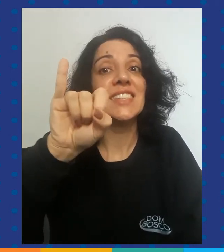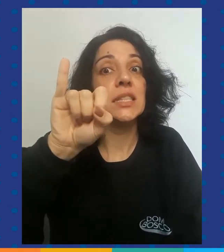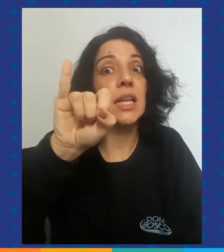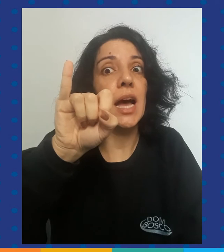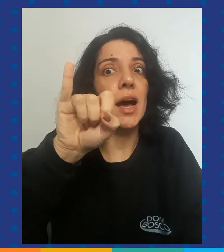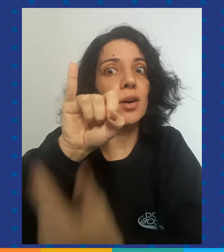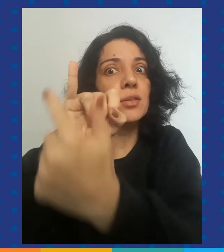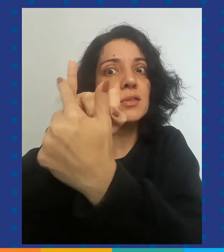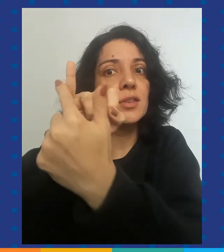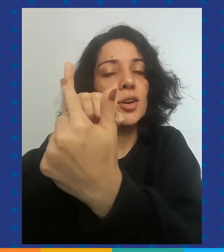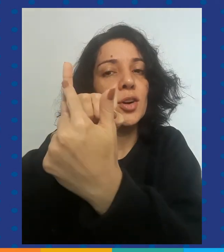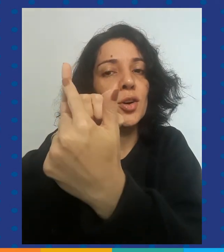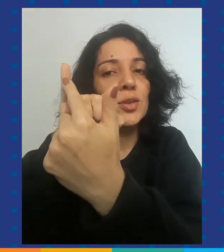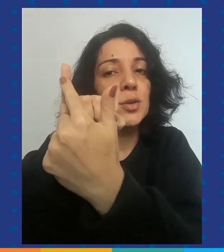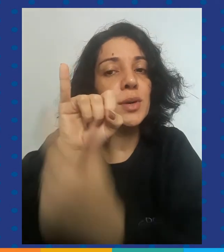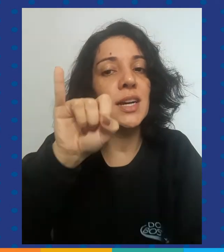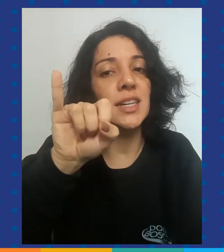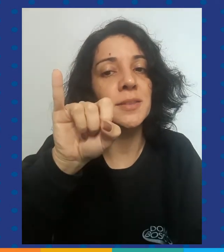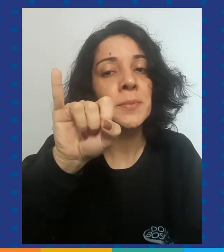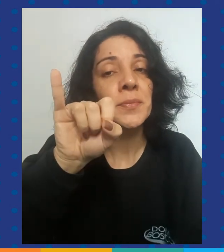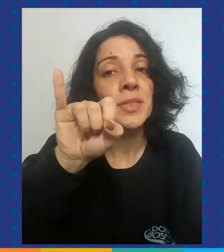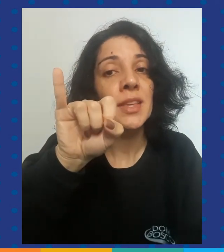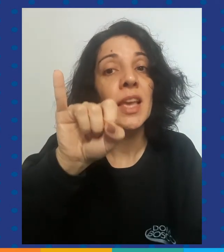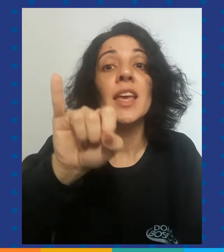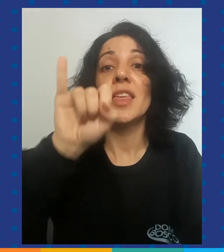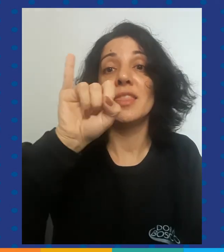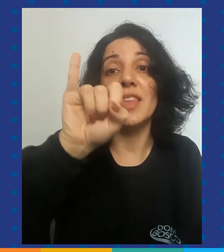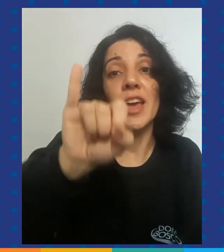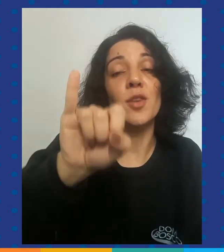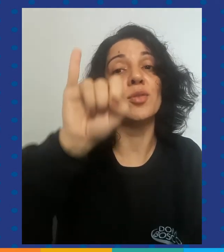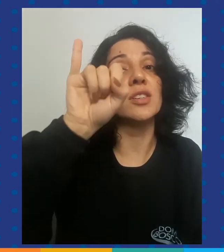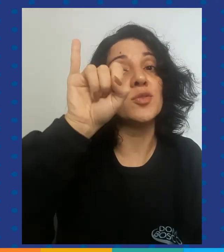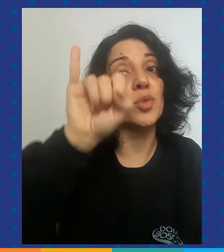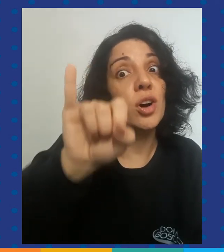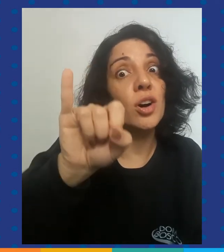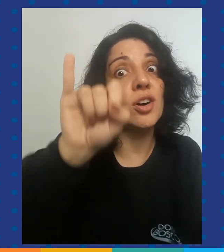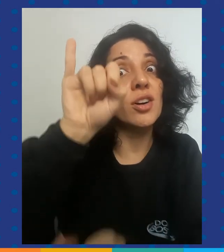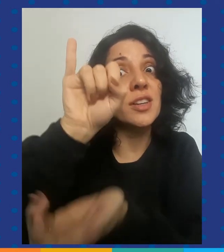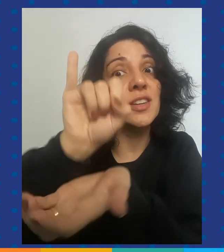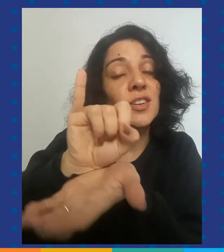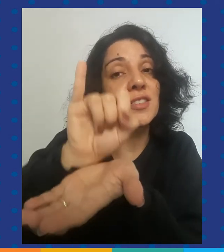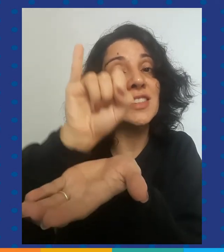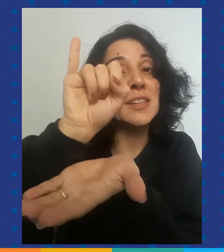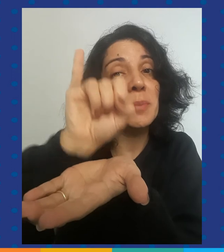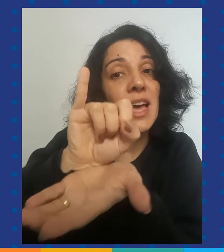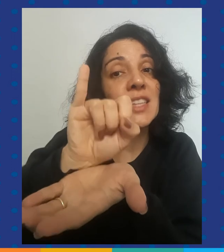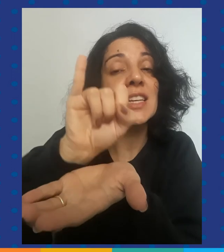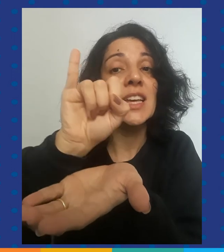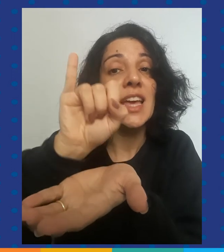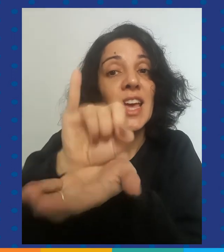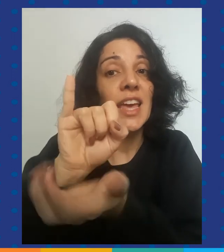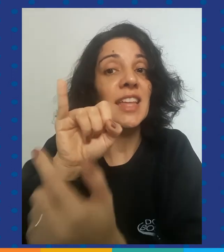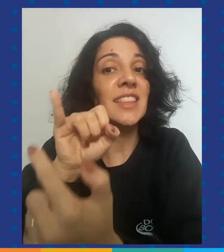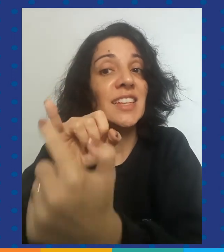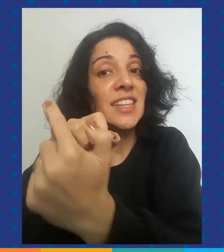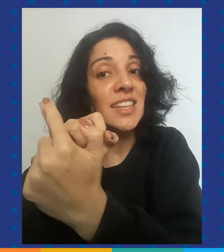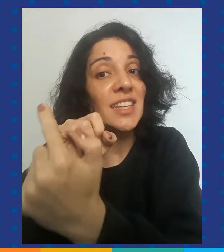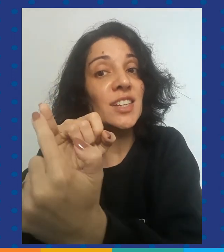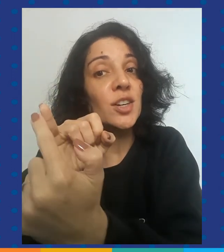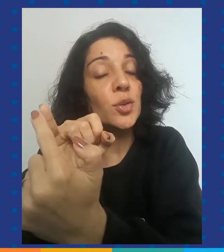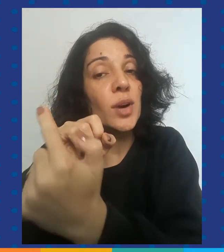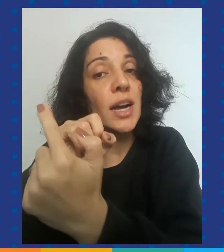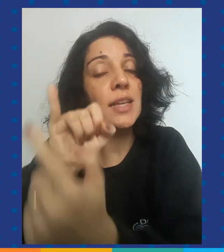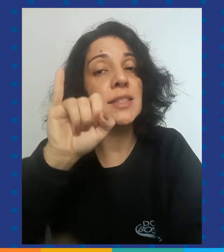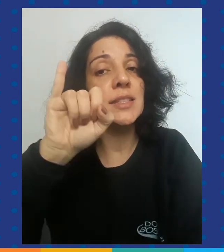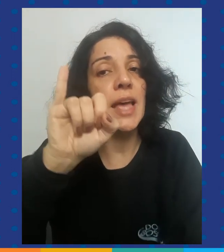Now, only one. There was one on the bed and the